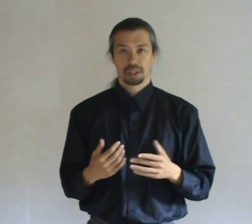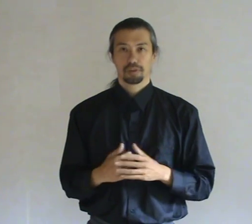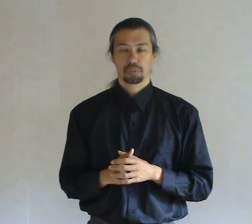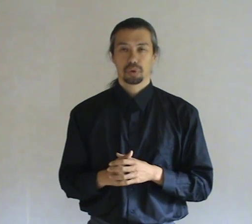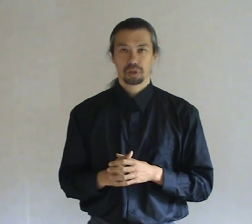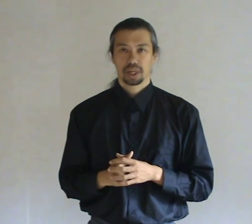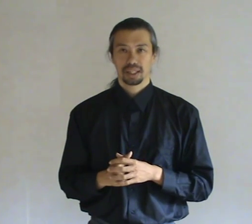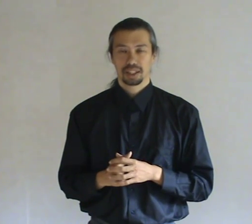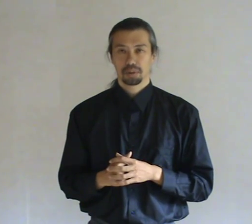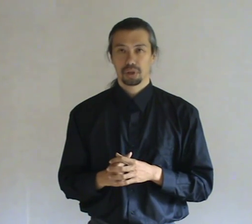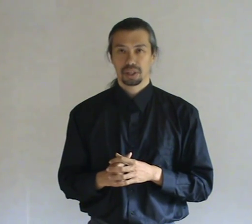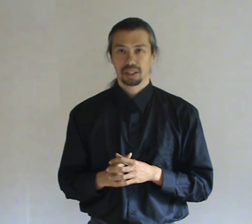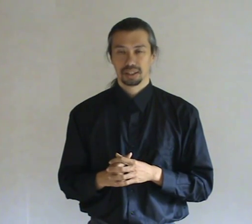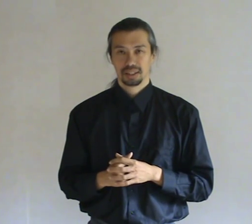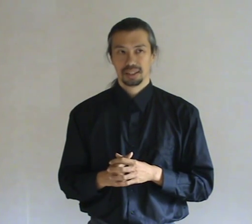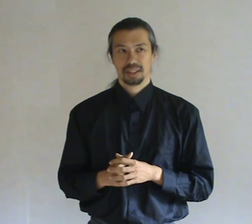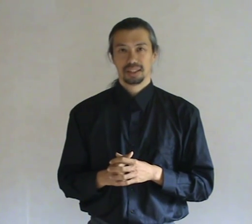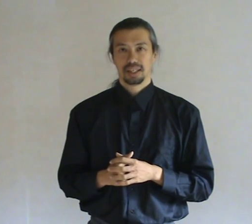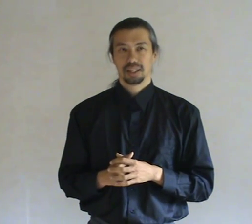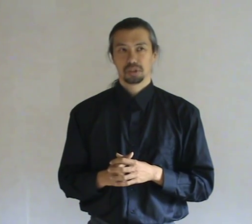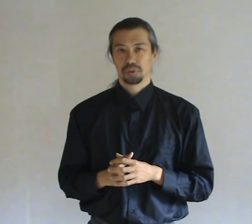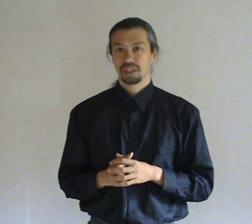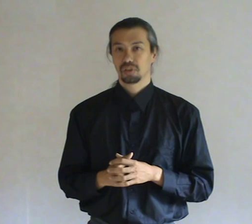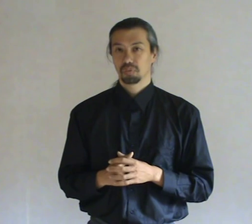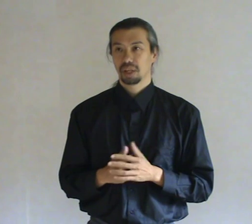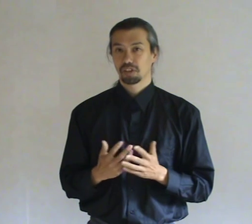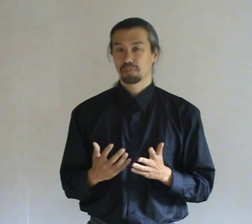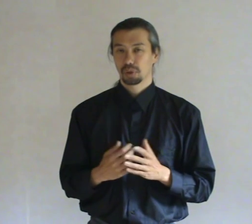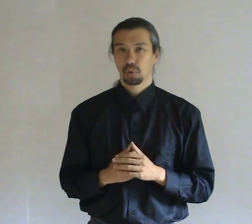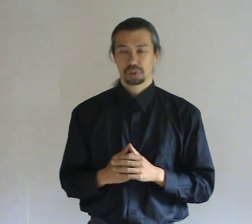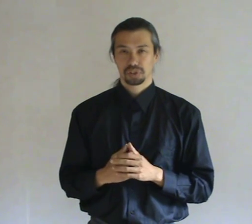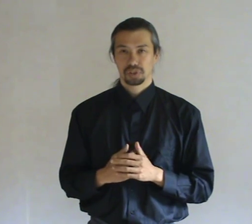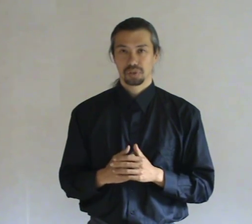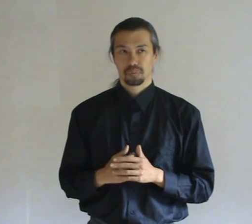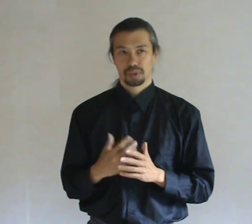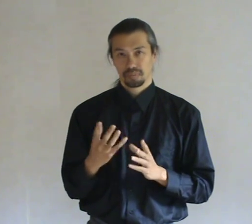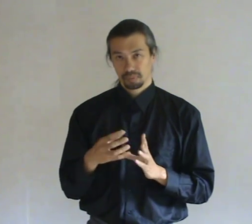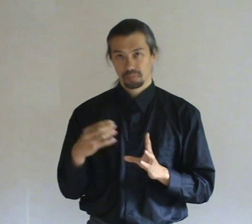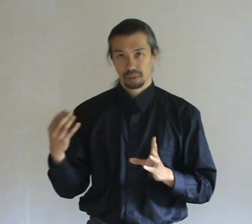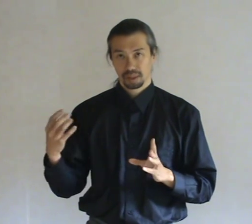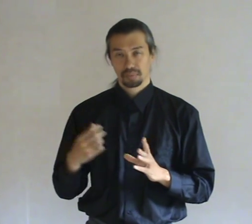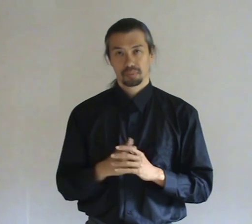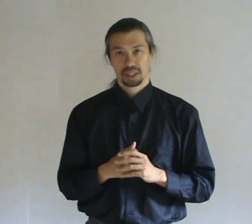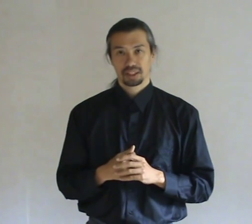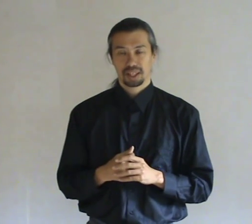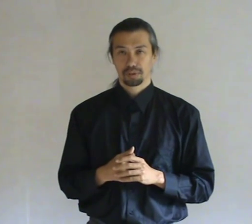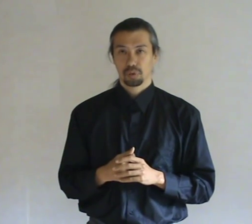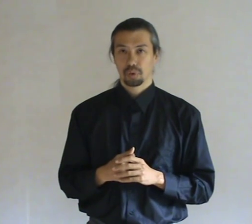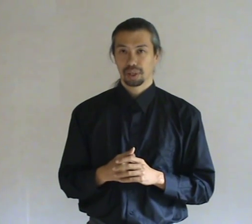recover more quickly than the body. And you will need less precautions to get it out of the aura